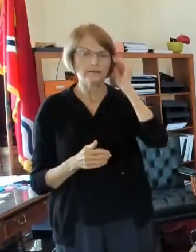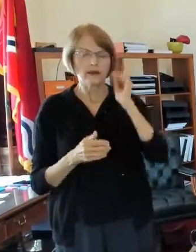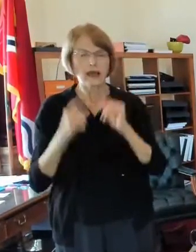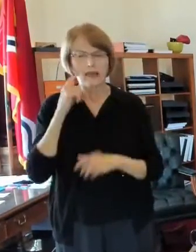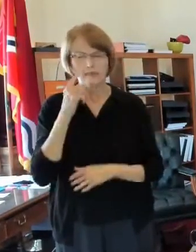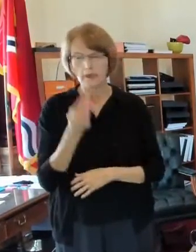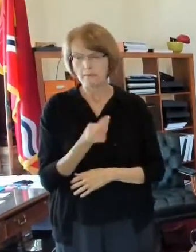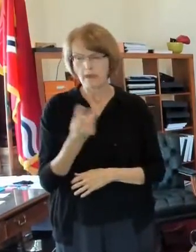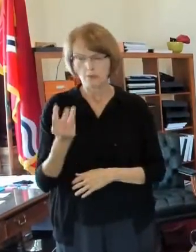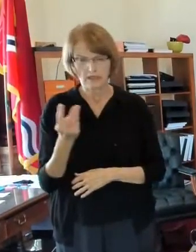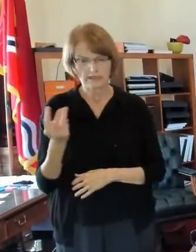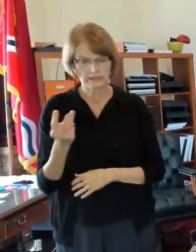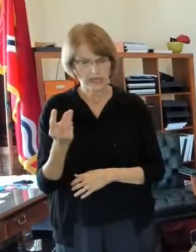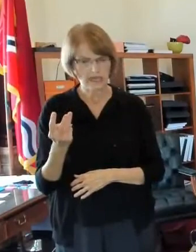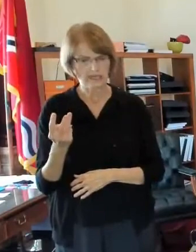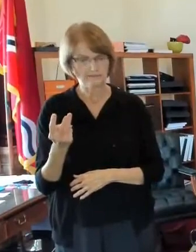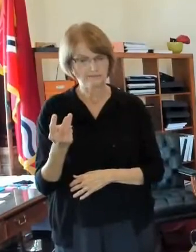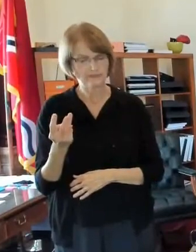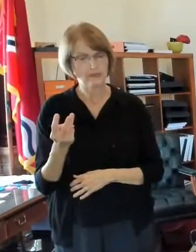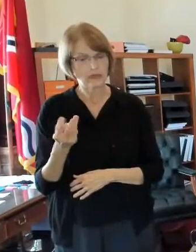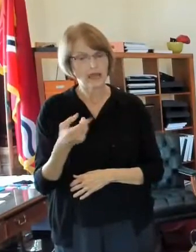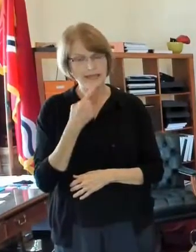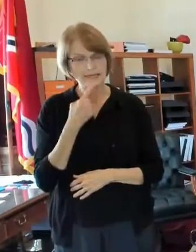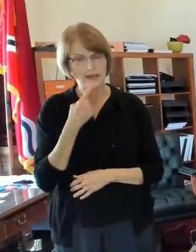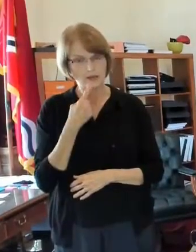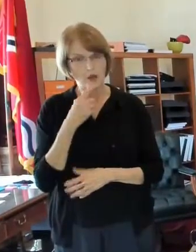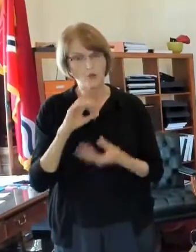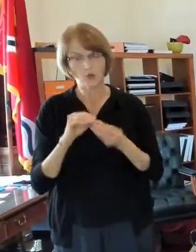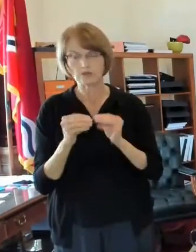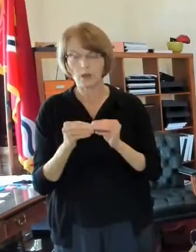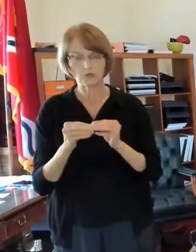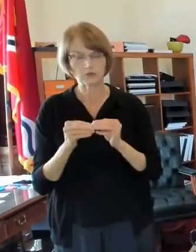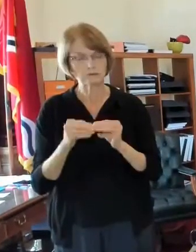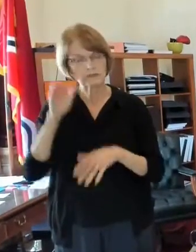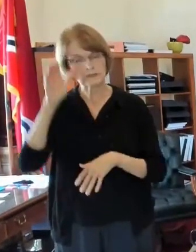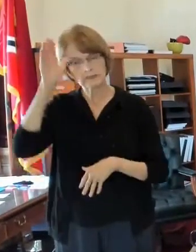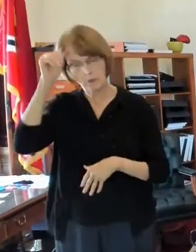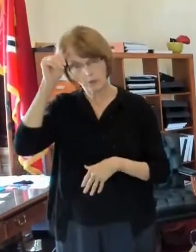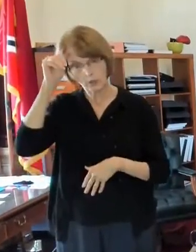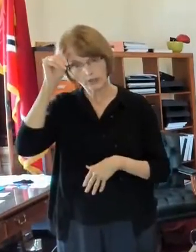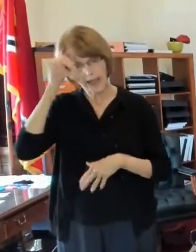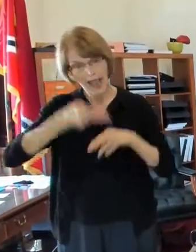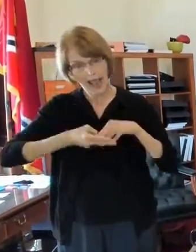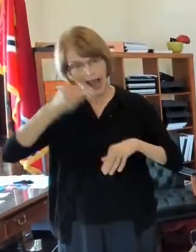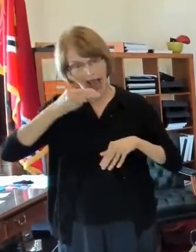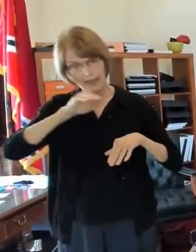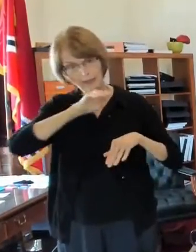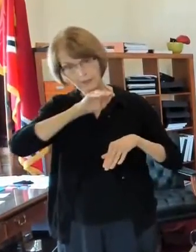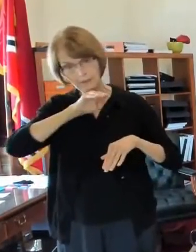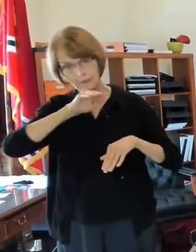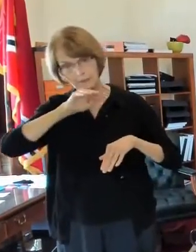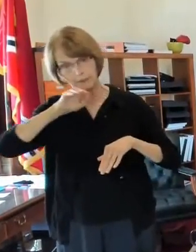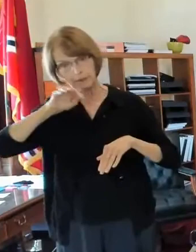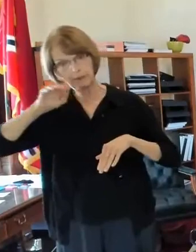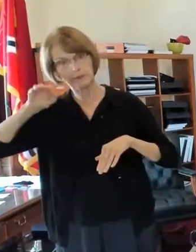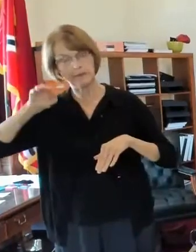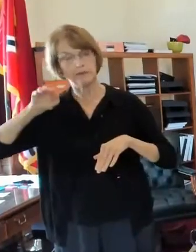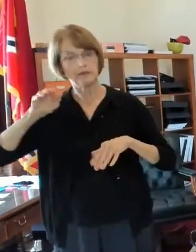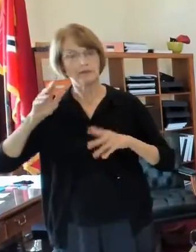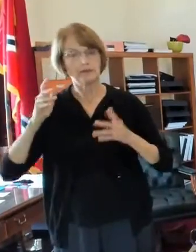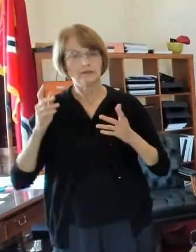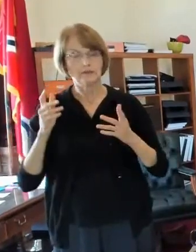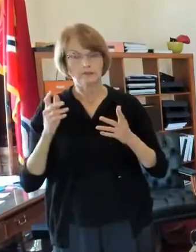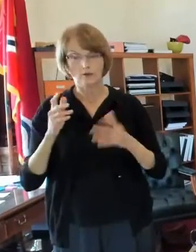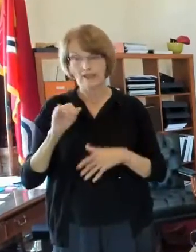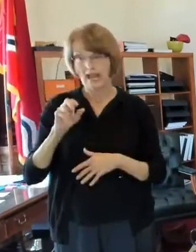or wednesday was that these numbers are remaining stubbornly high and uh seeing the numbers in the